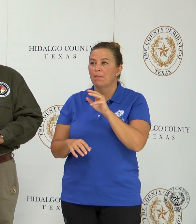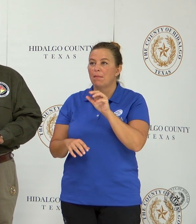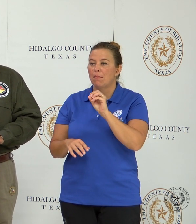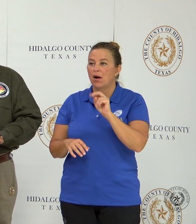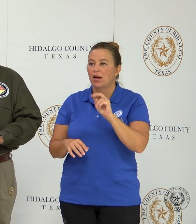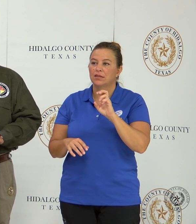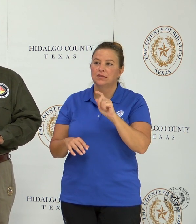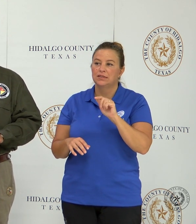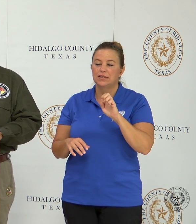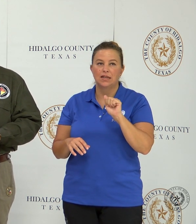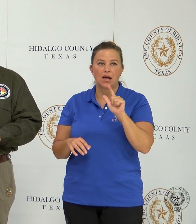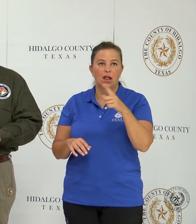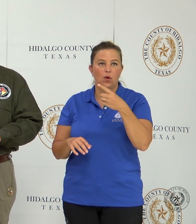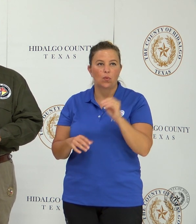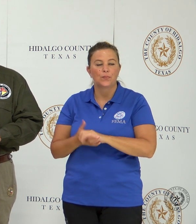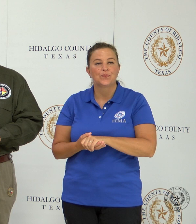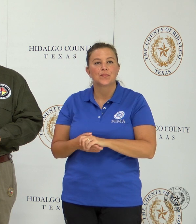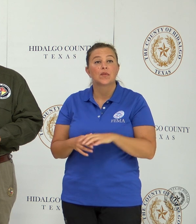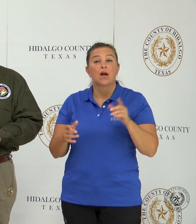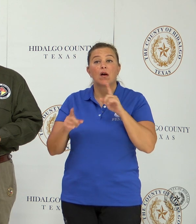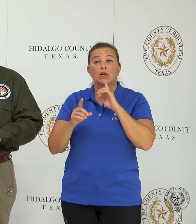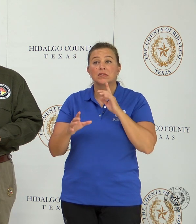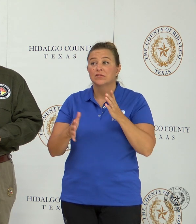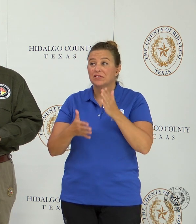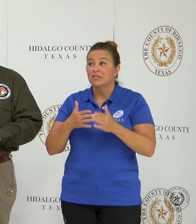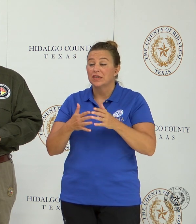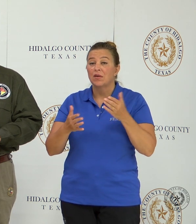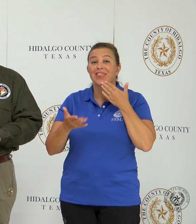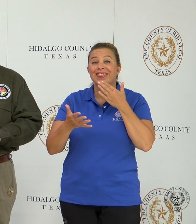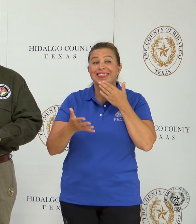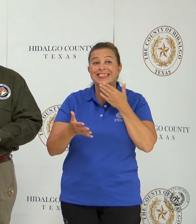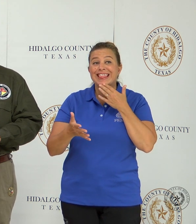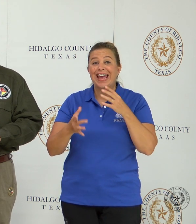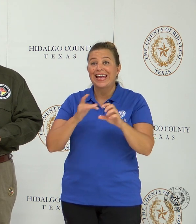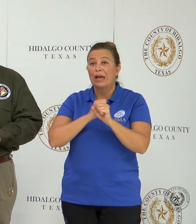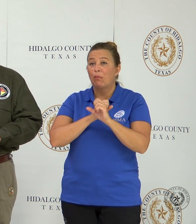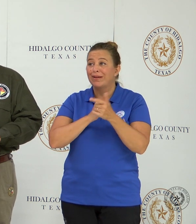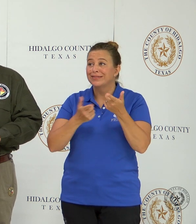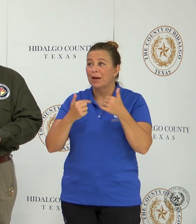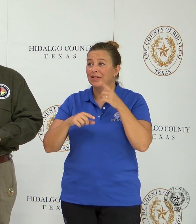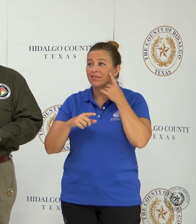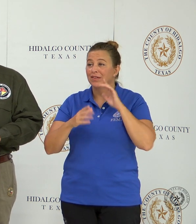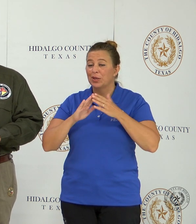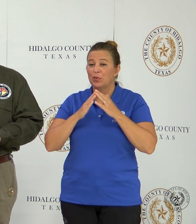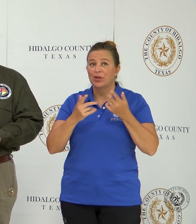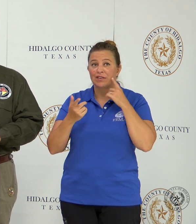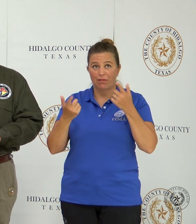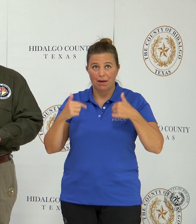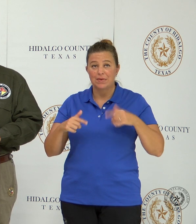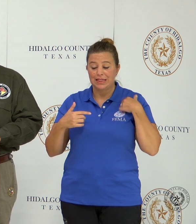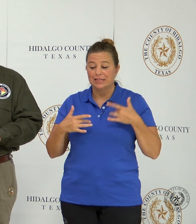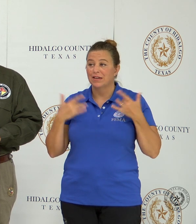In conclusion, we would like to thank our press partners for being here, and the community for being here for this